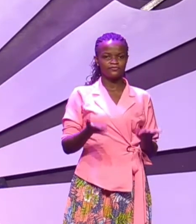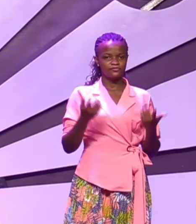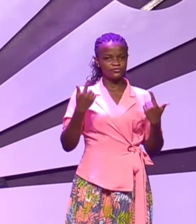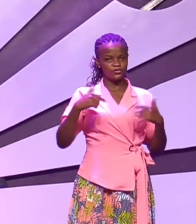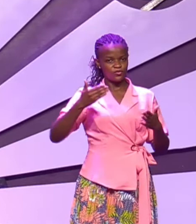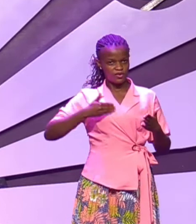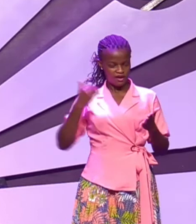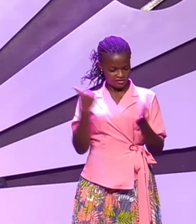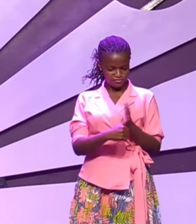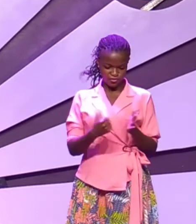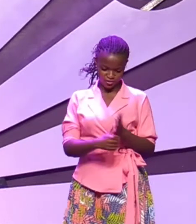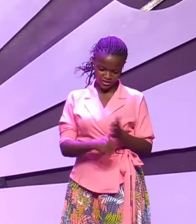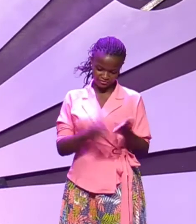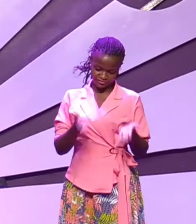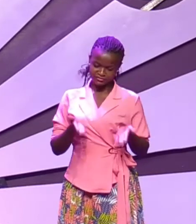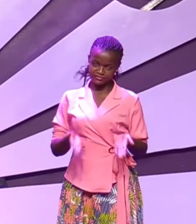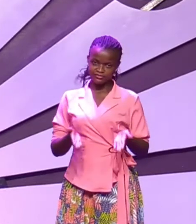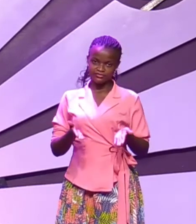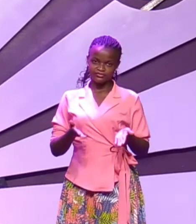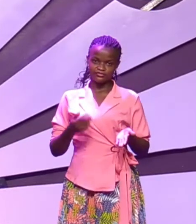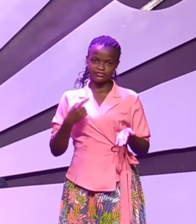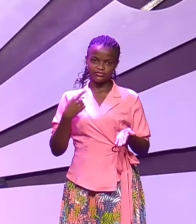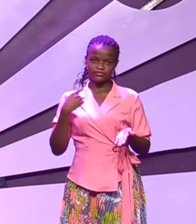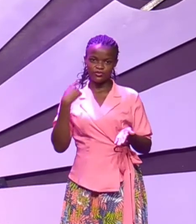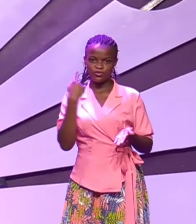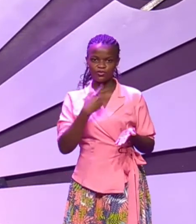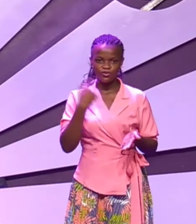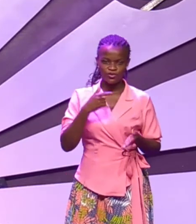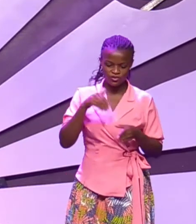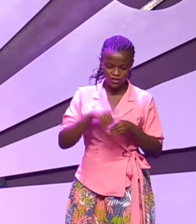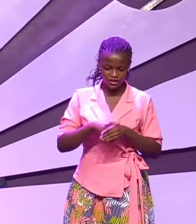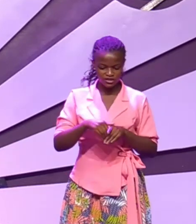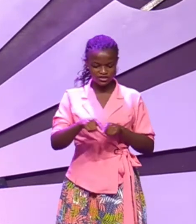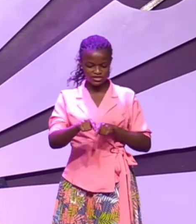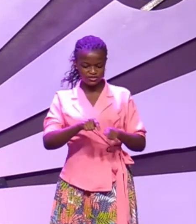We have a problem now. Who is in charge? Moses or God?